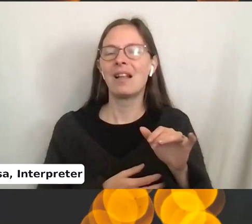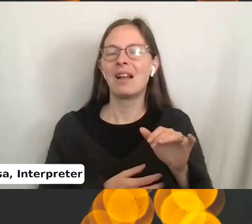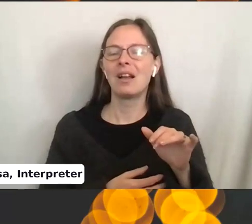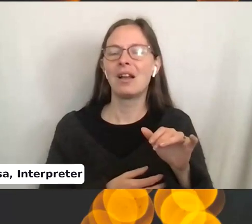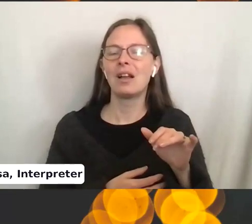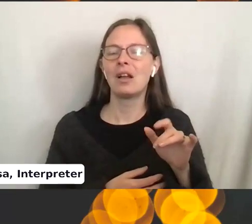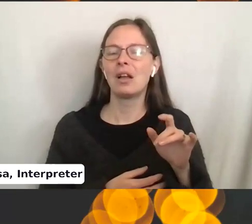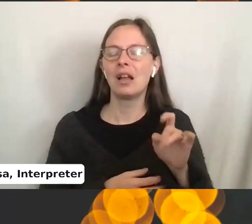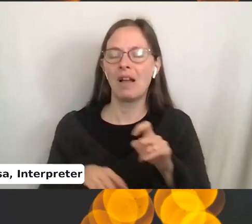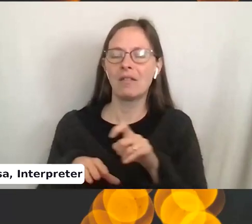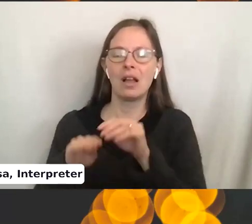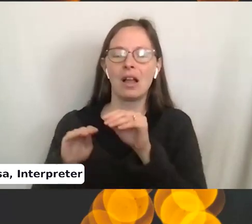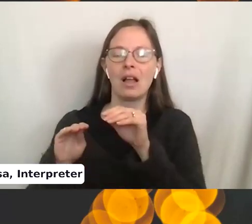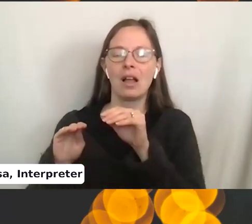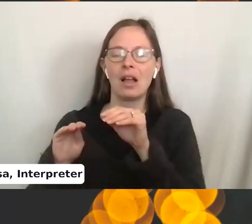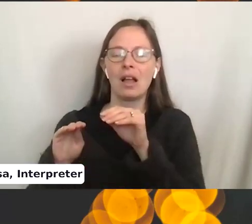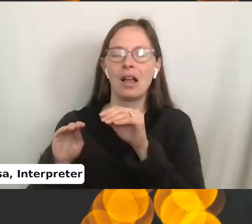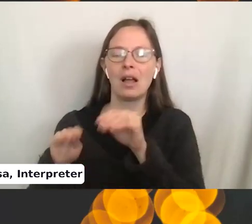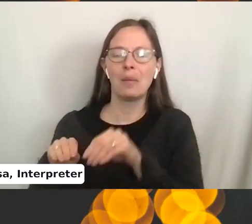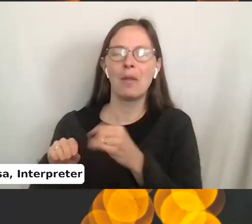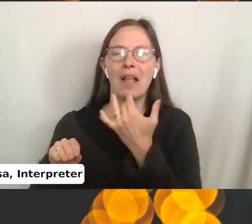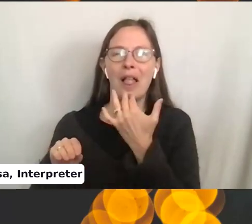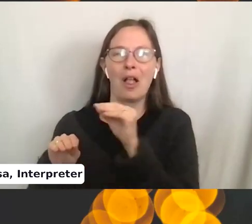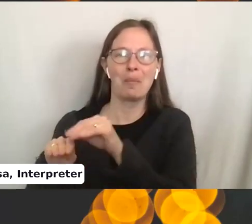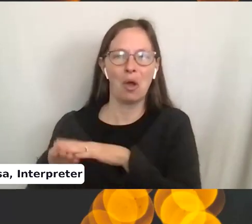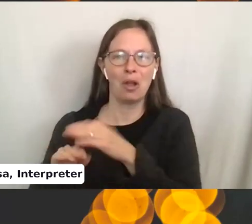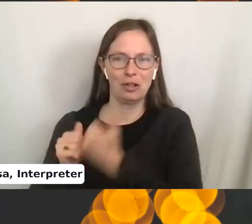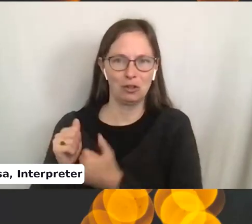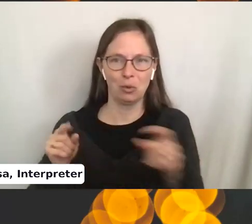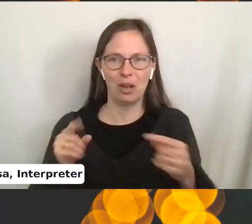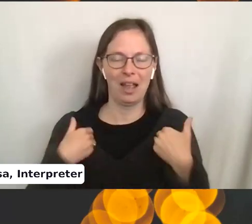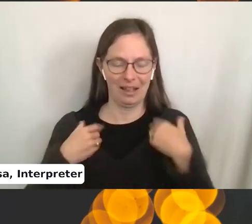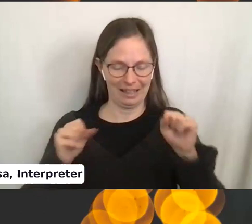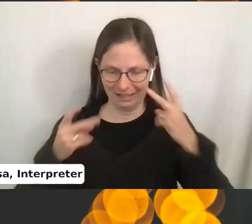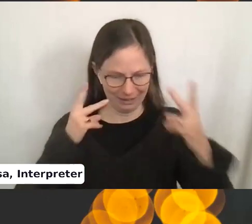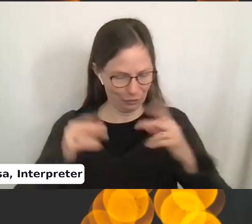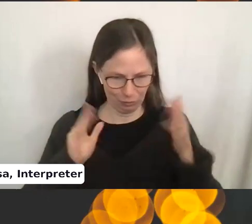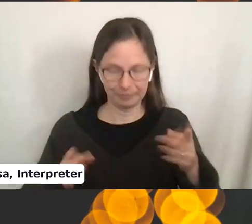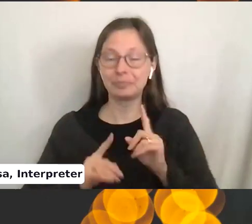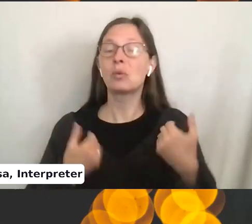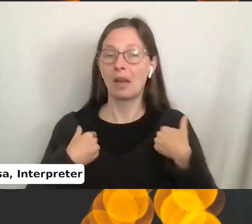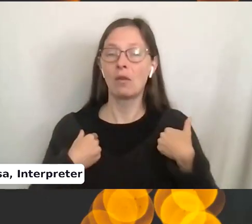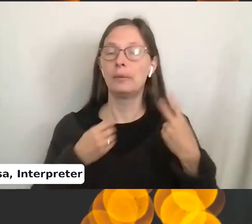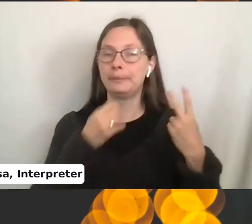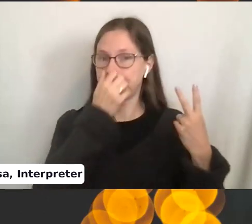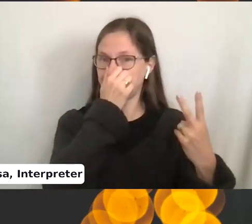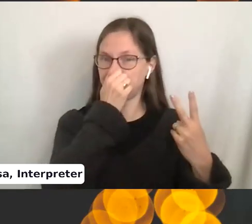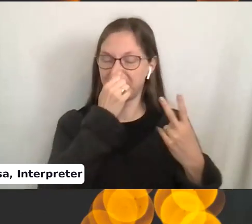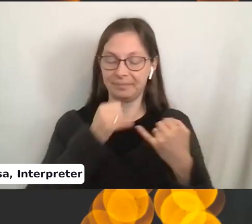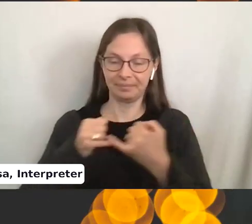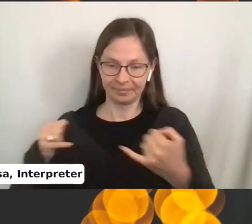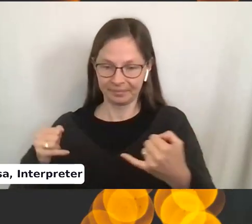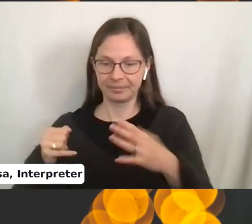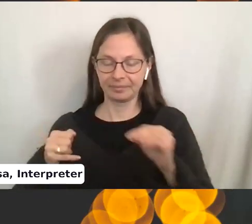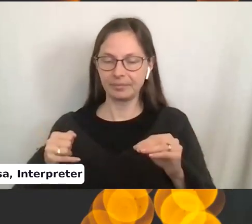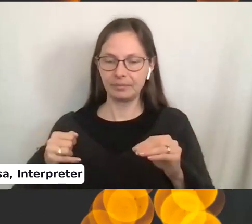one. So you keep the sets of needles straight. But basically you have two lines and you have the cert in, in a circle next